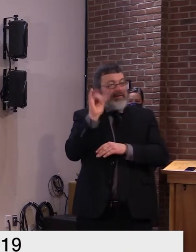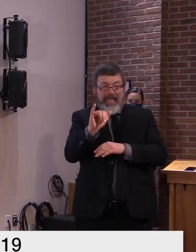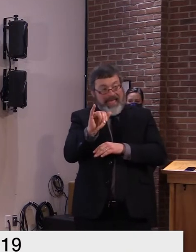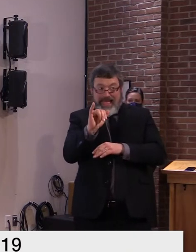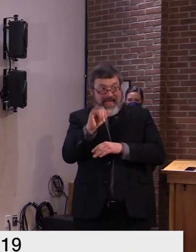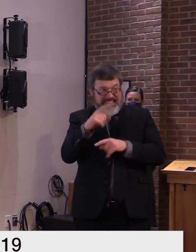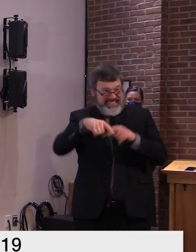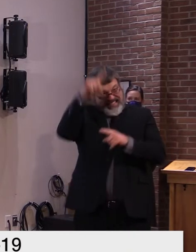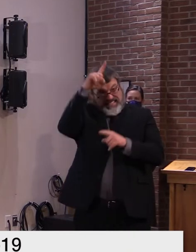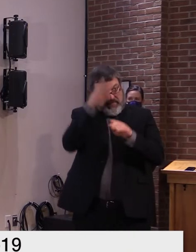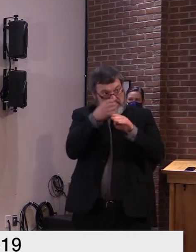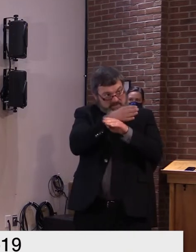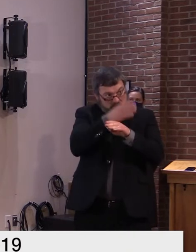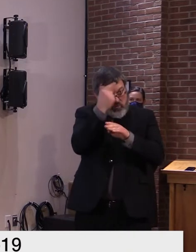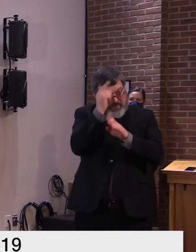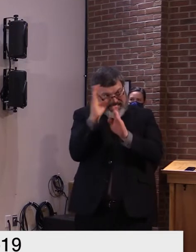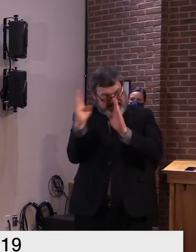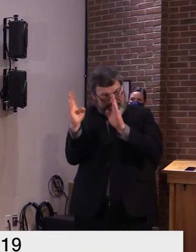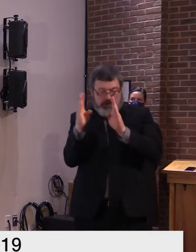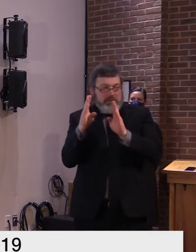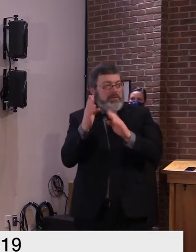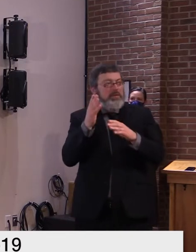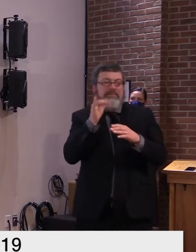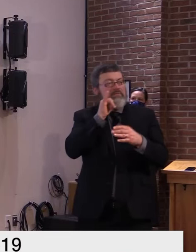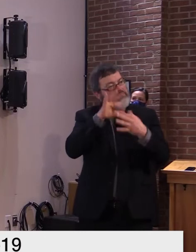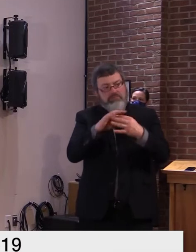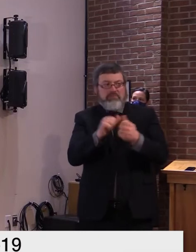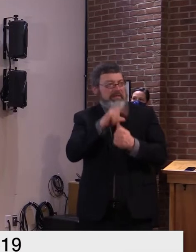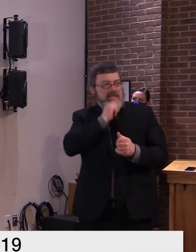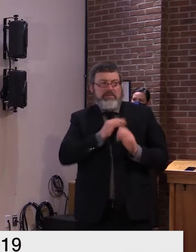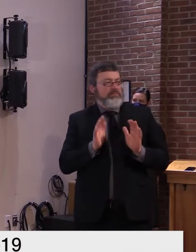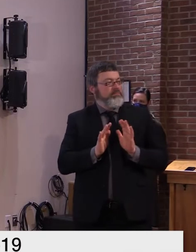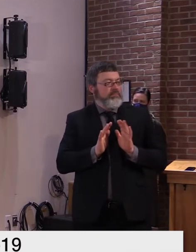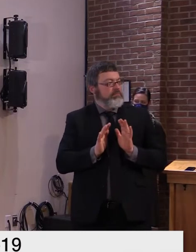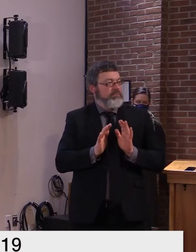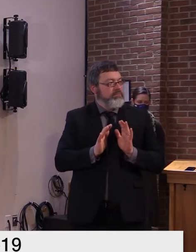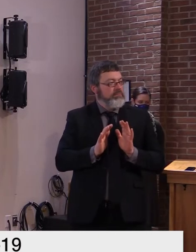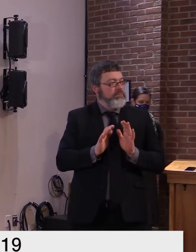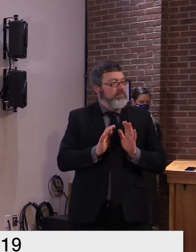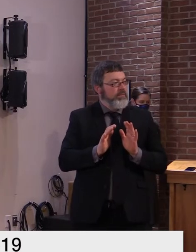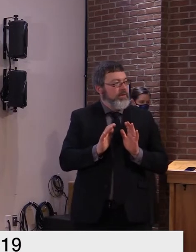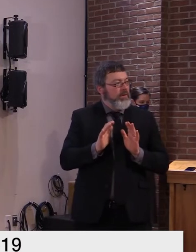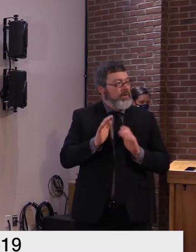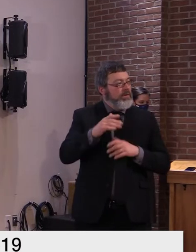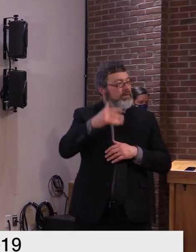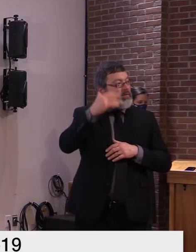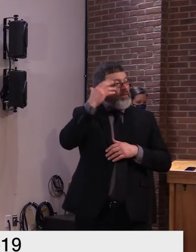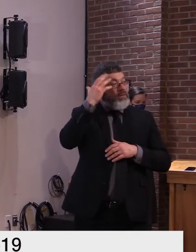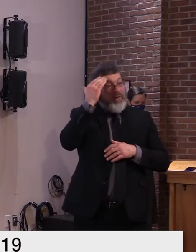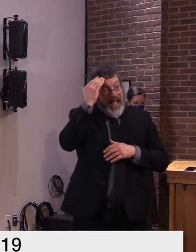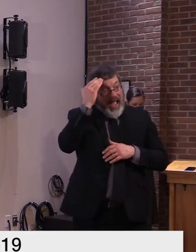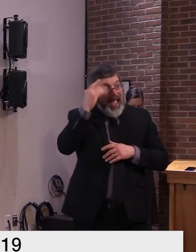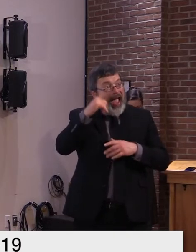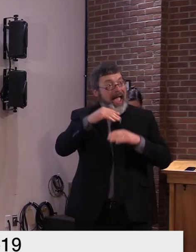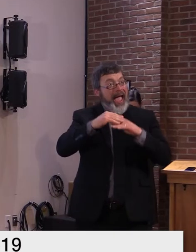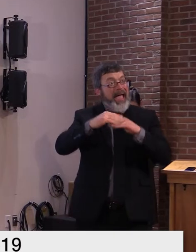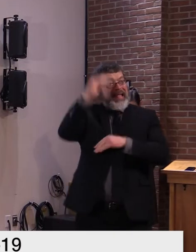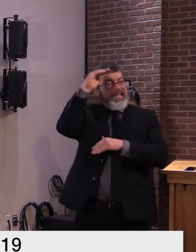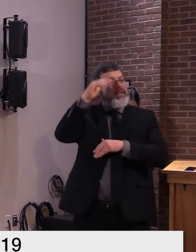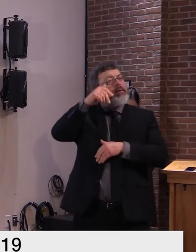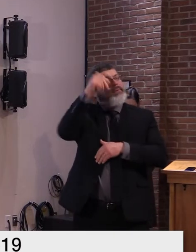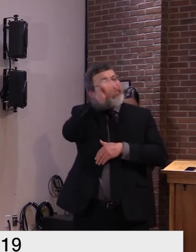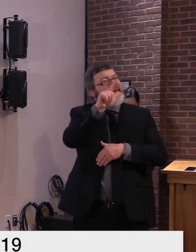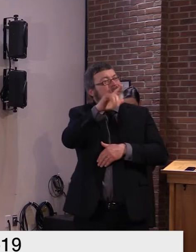it had a lot to do with uh reporting and uh issues as you recall with the uvm medical